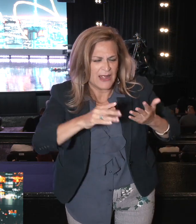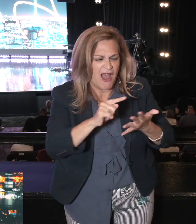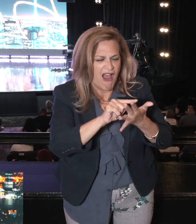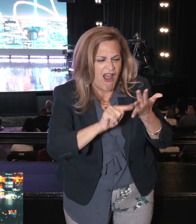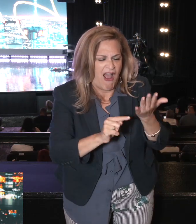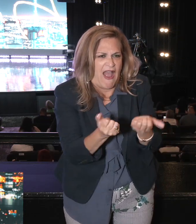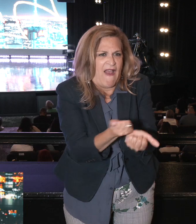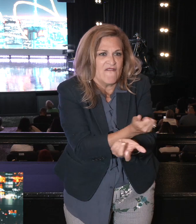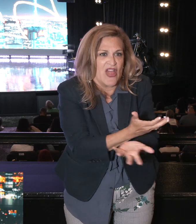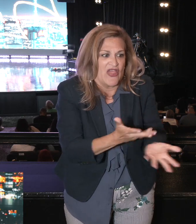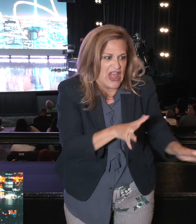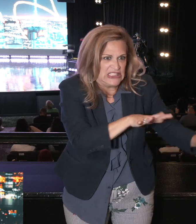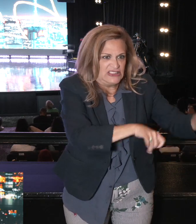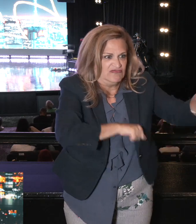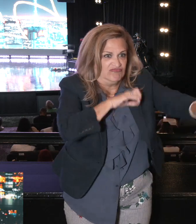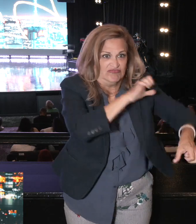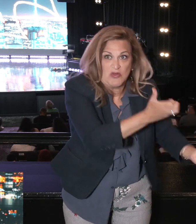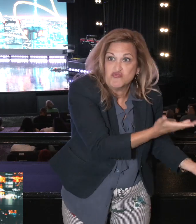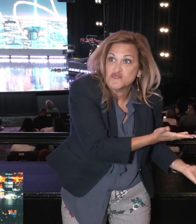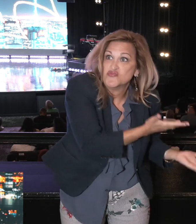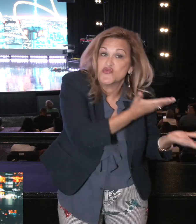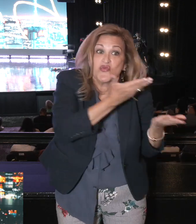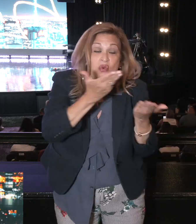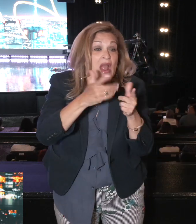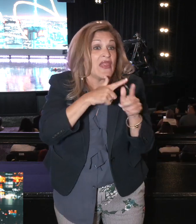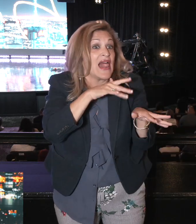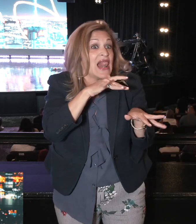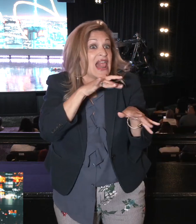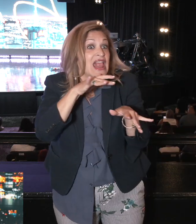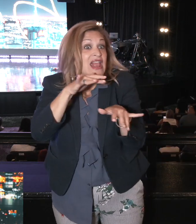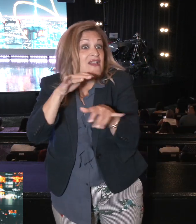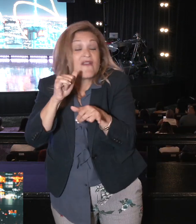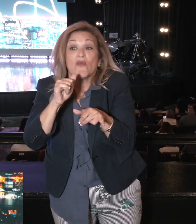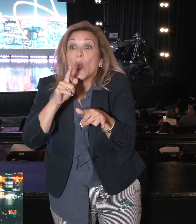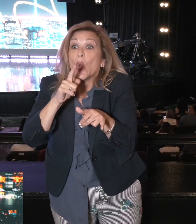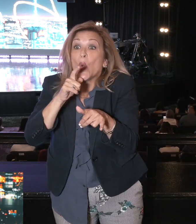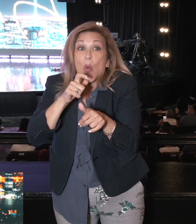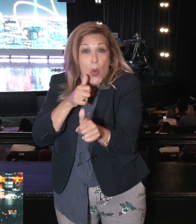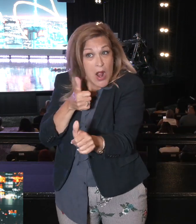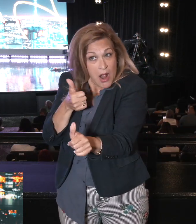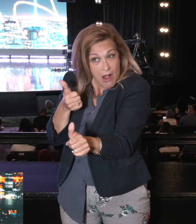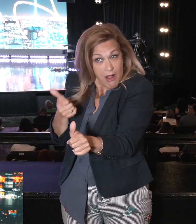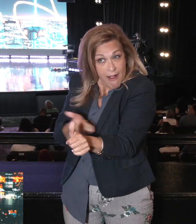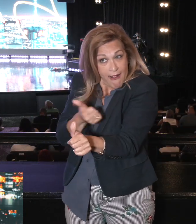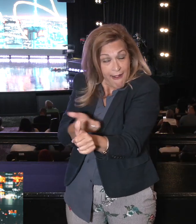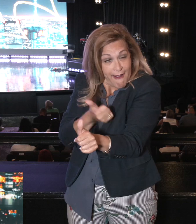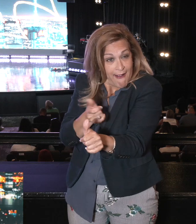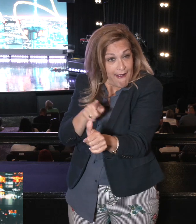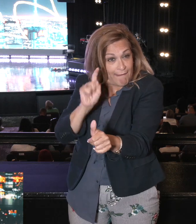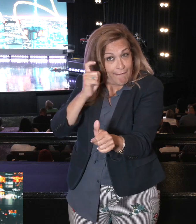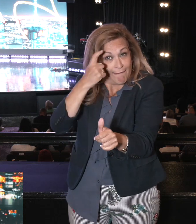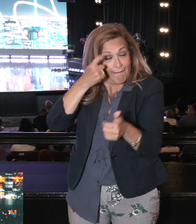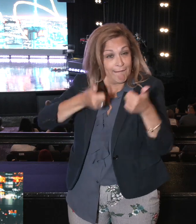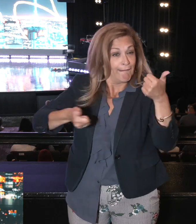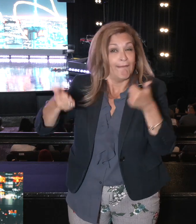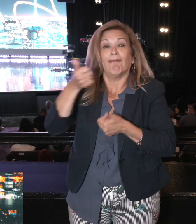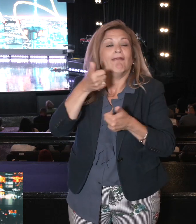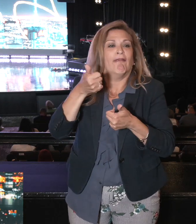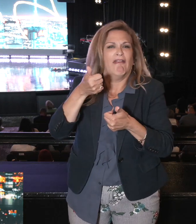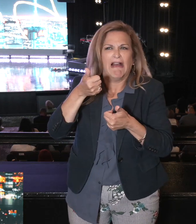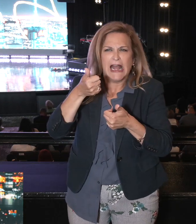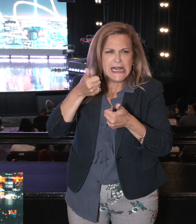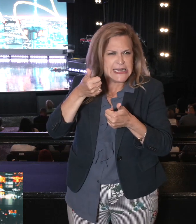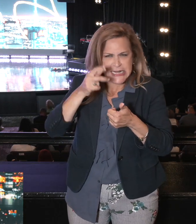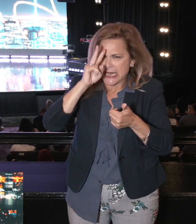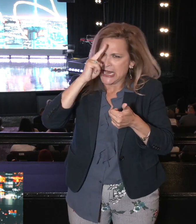And then they leave. But after they left for a little while, Pharaoh rethinks, says, I'm not going to let the slave laborer go, let them go. And